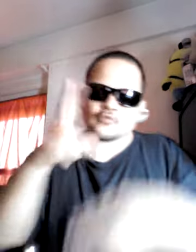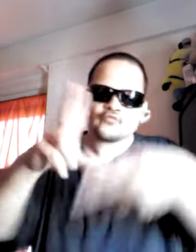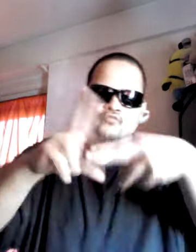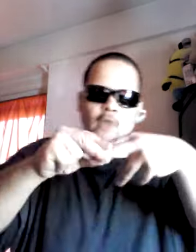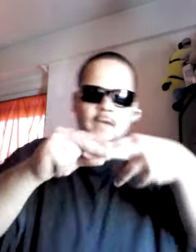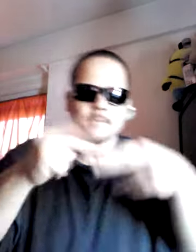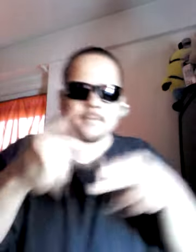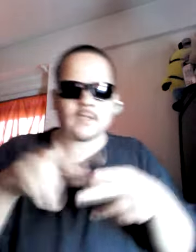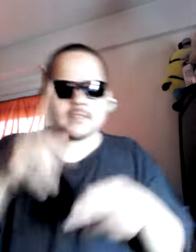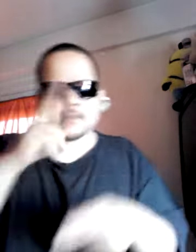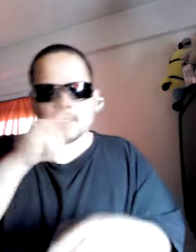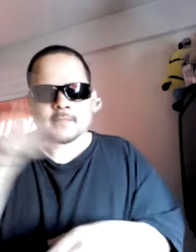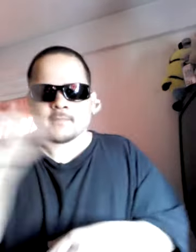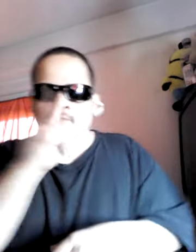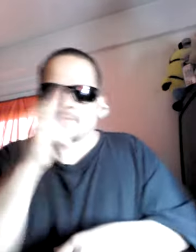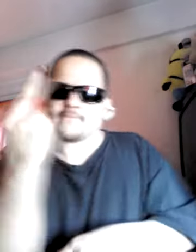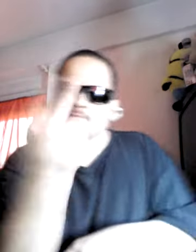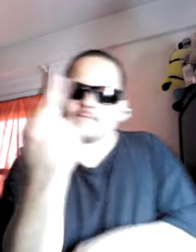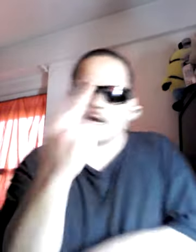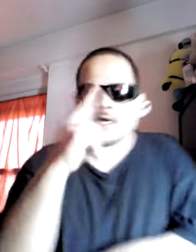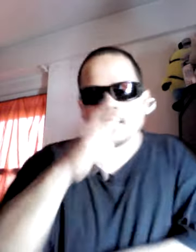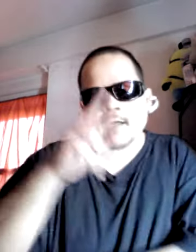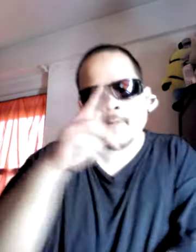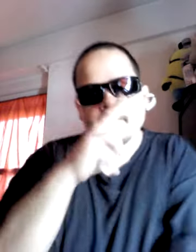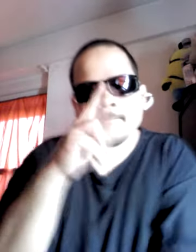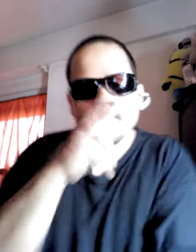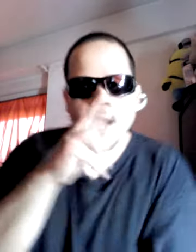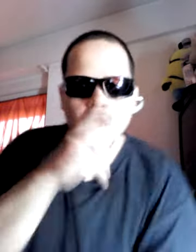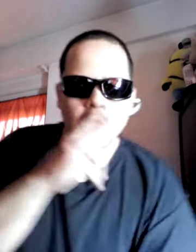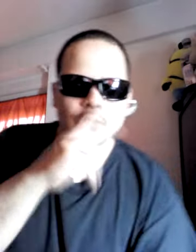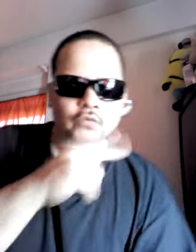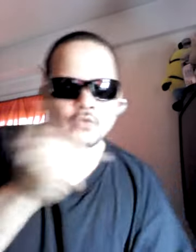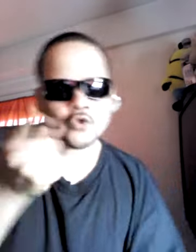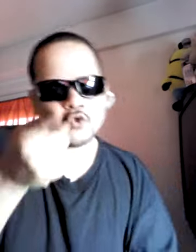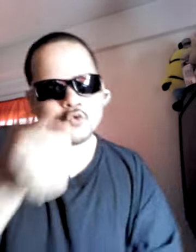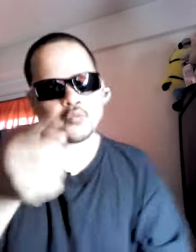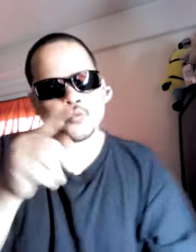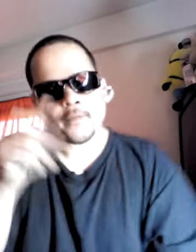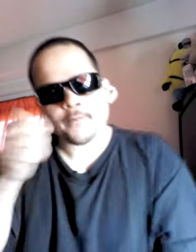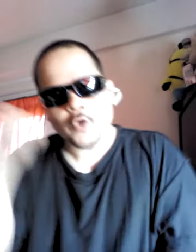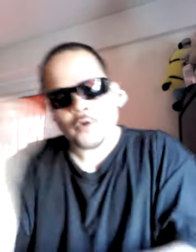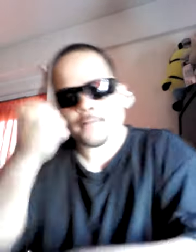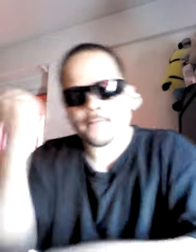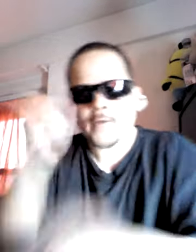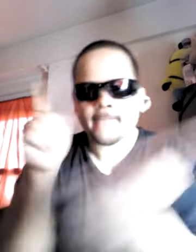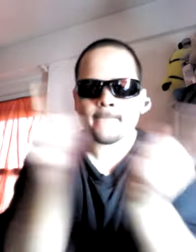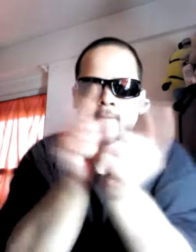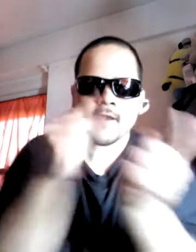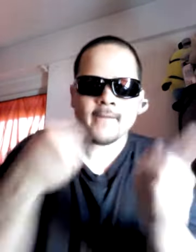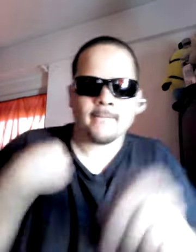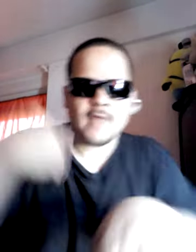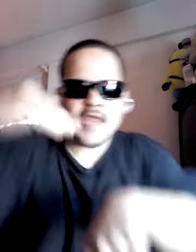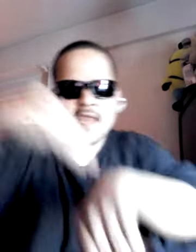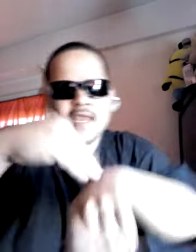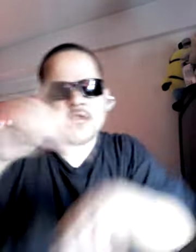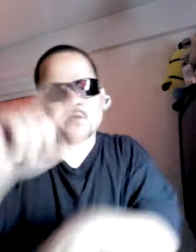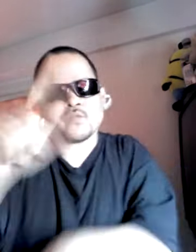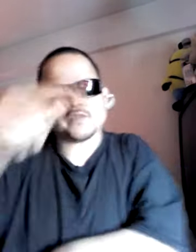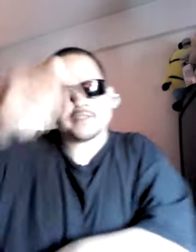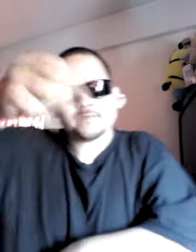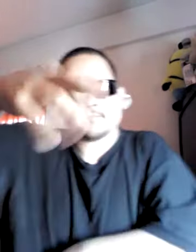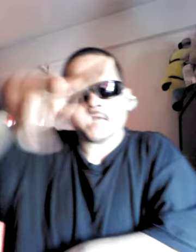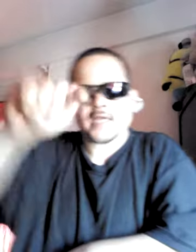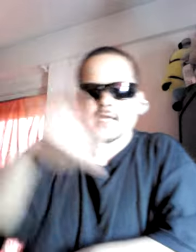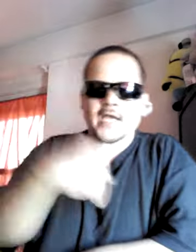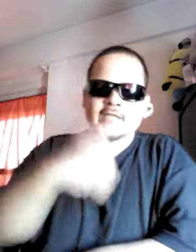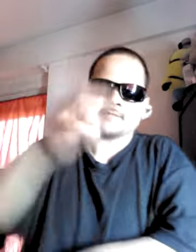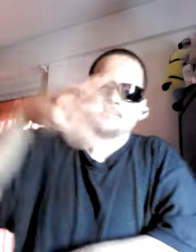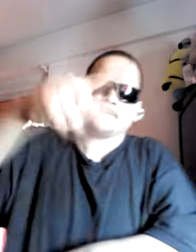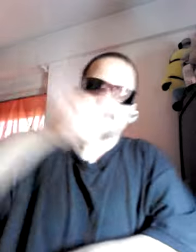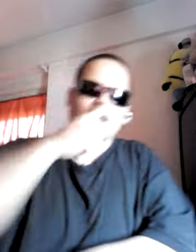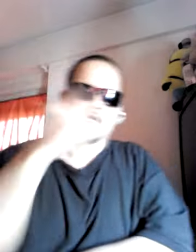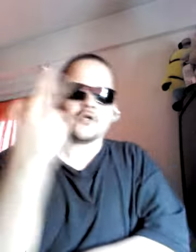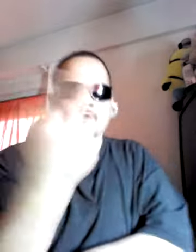like fuckin' Boom, bam, meet me at the spot I'm shot, I don't give a fuck They gon' get got